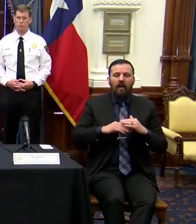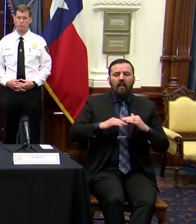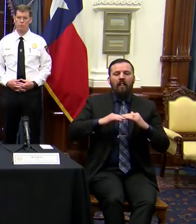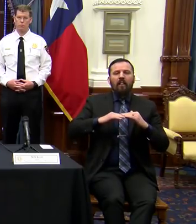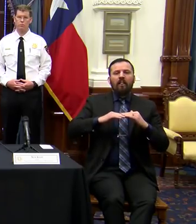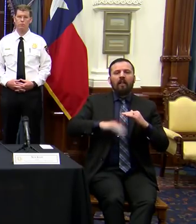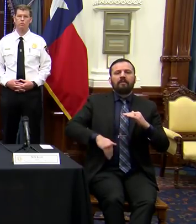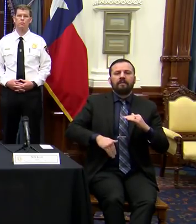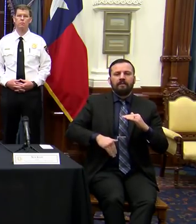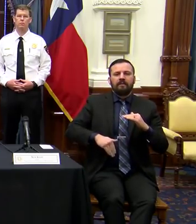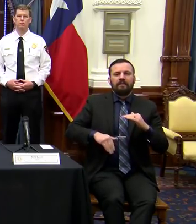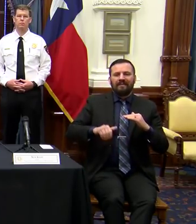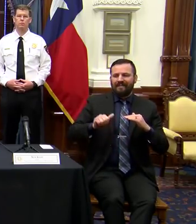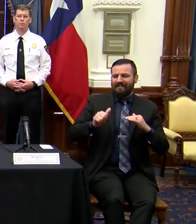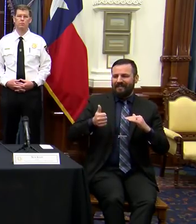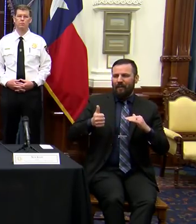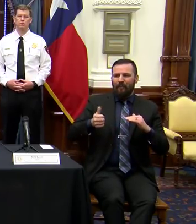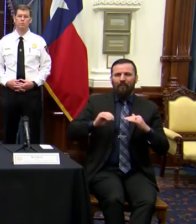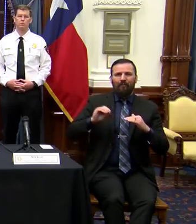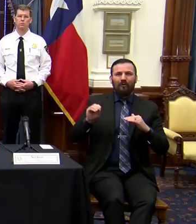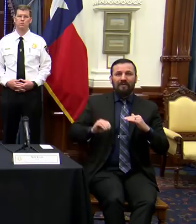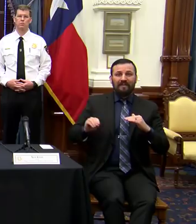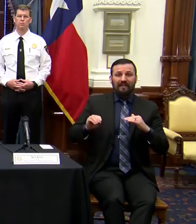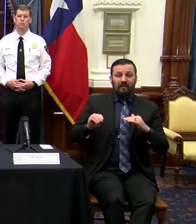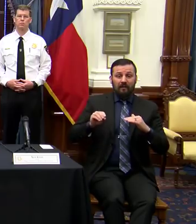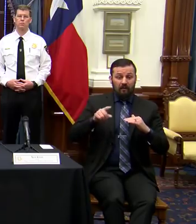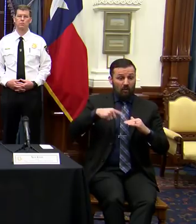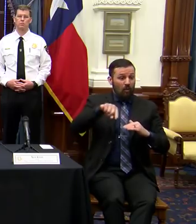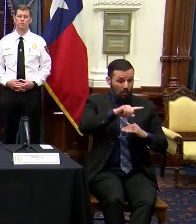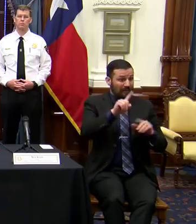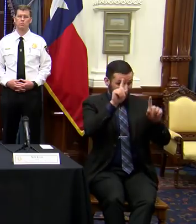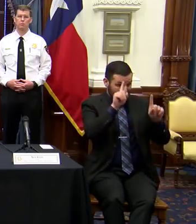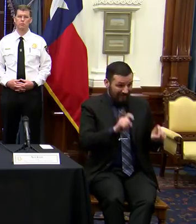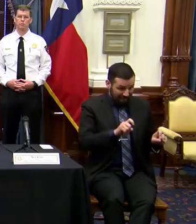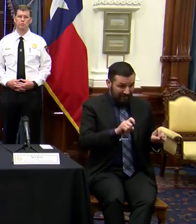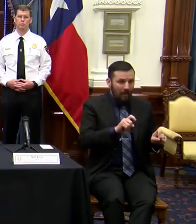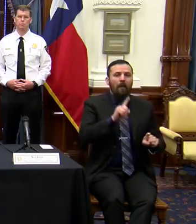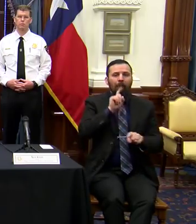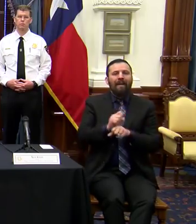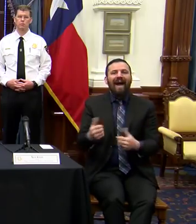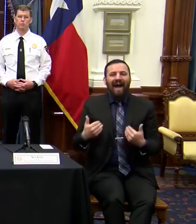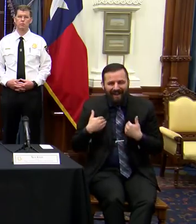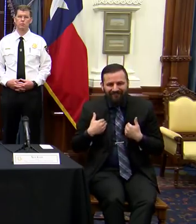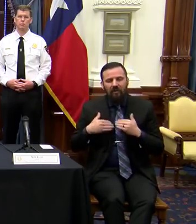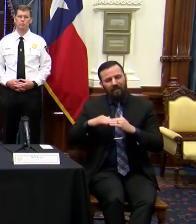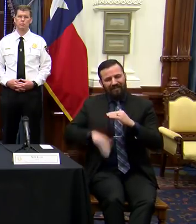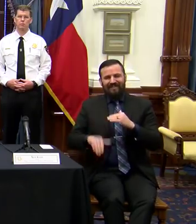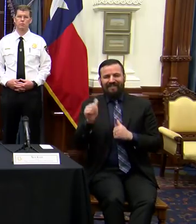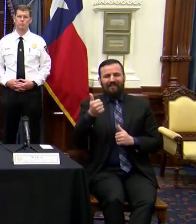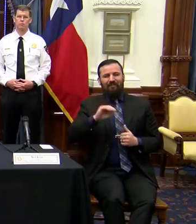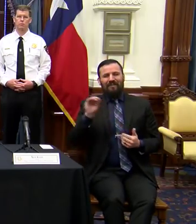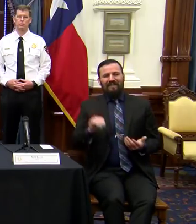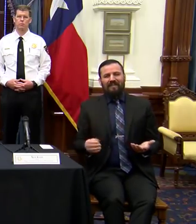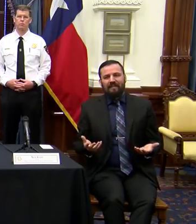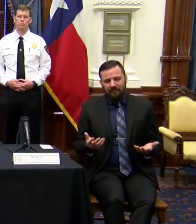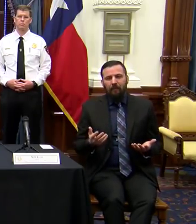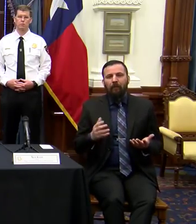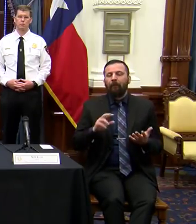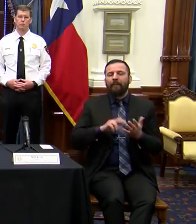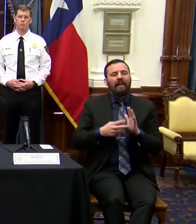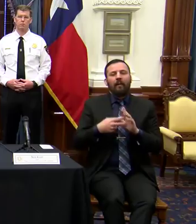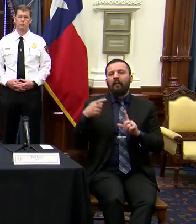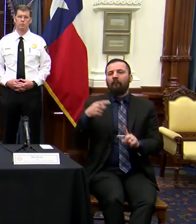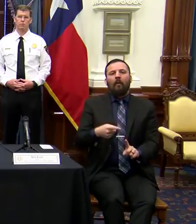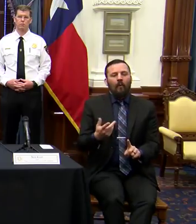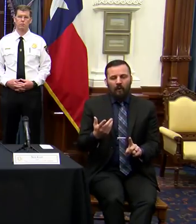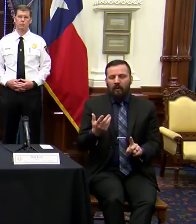% of the people being tested are testing positive. Bottom line is that there